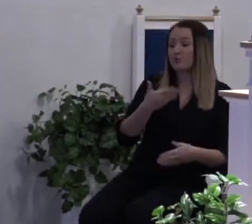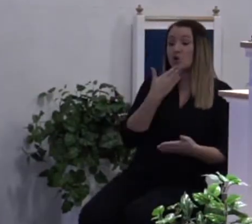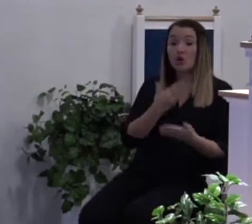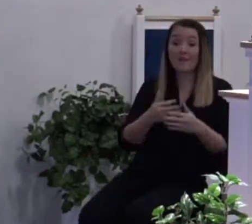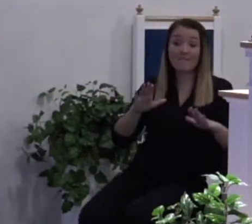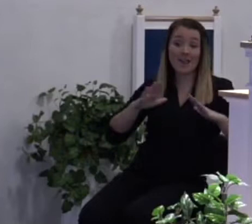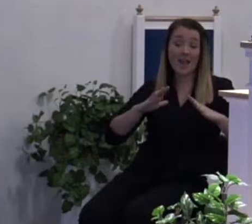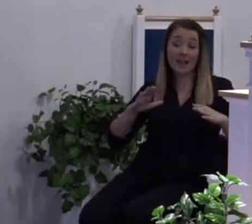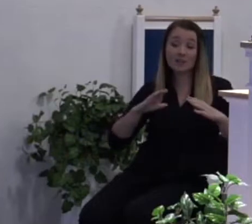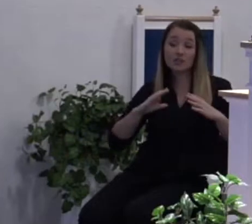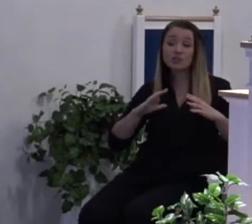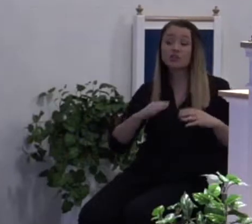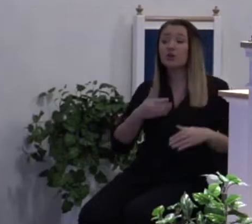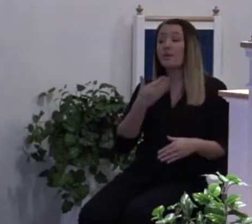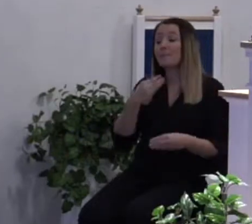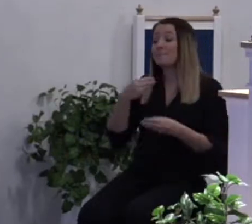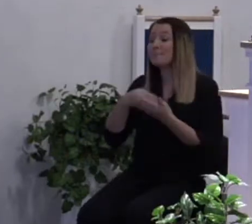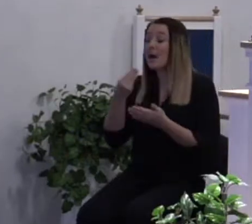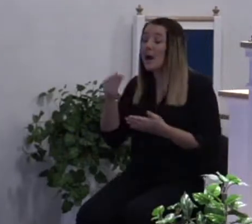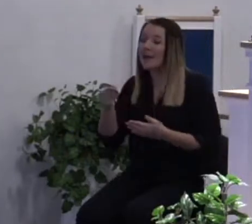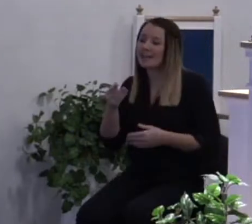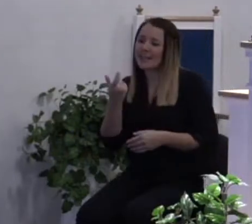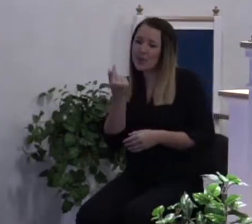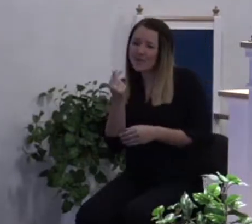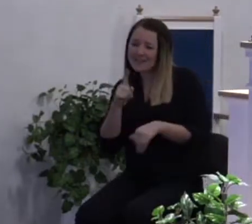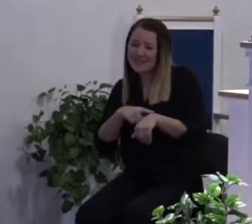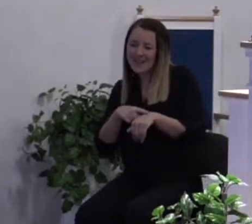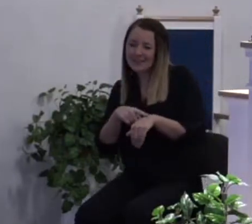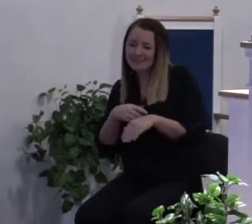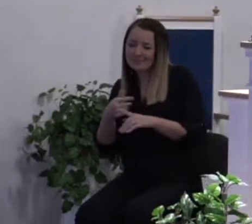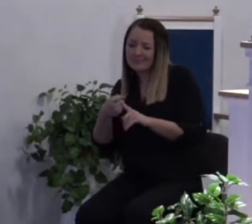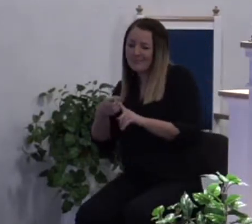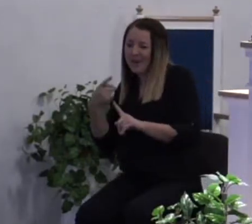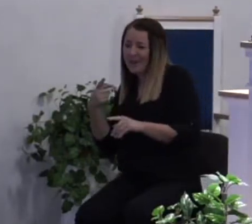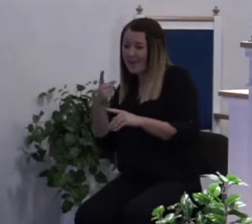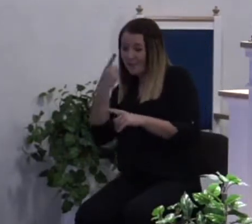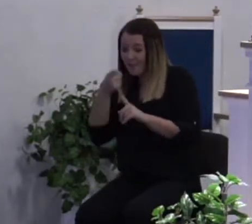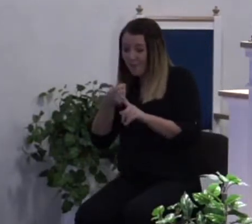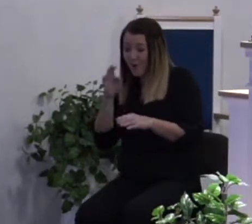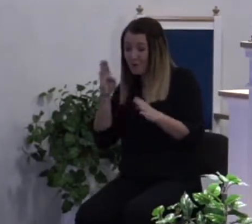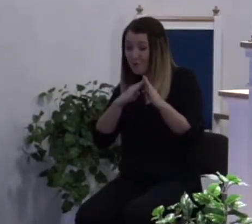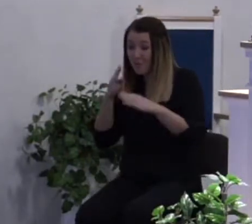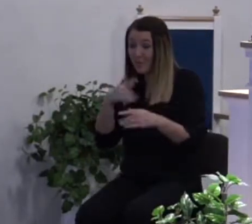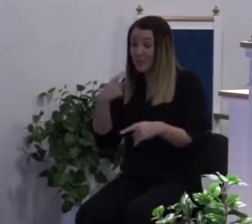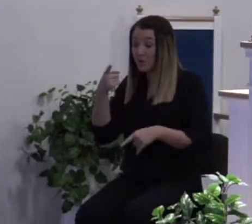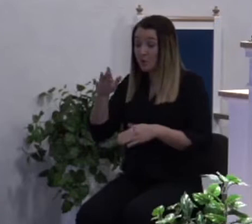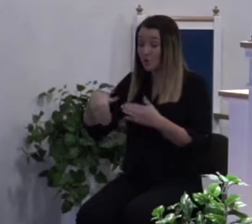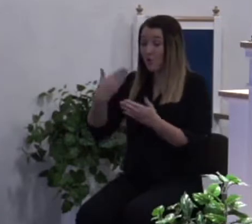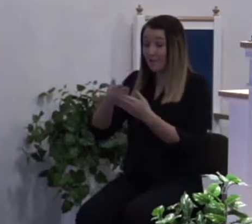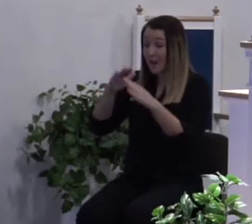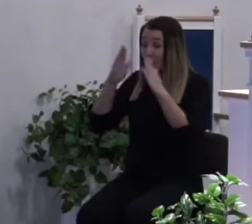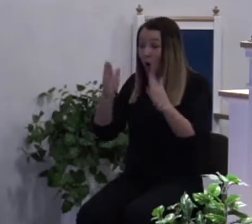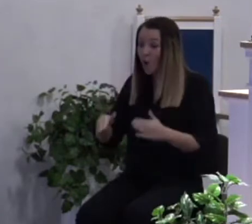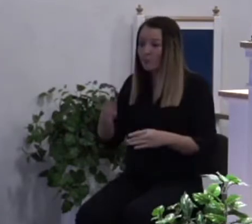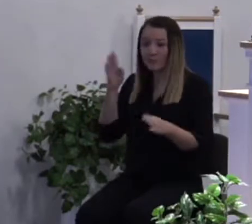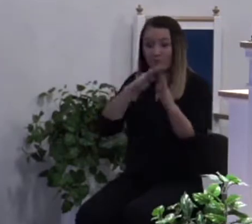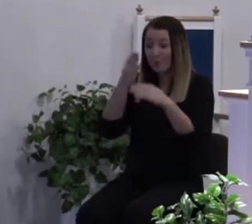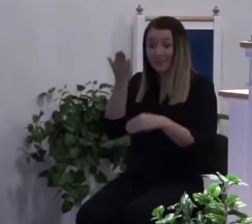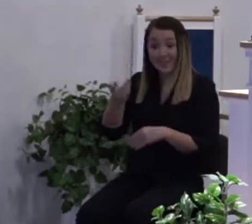You can buy a little time away from trouble. But once you get back home trouble is waiting for you. If